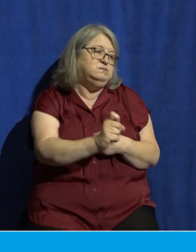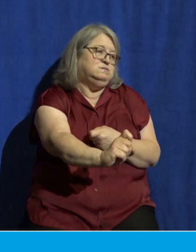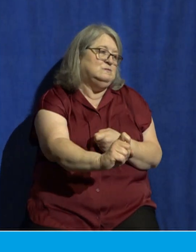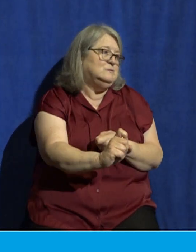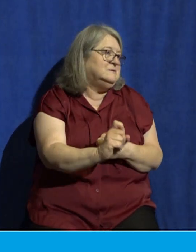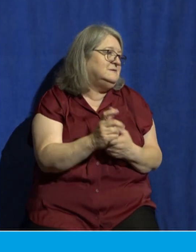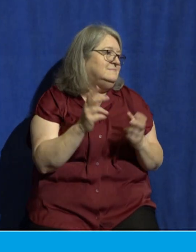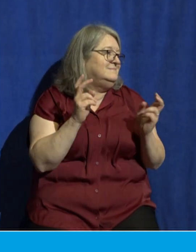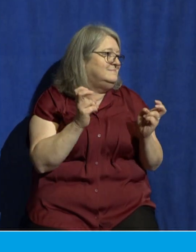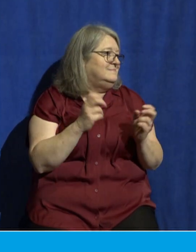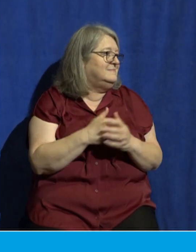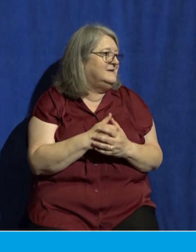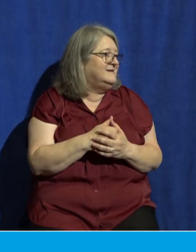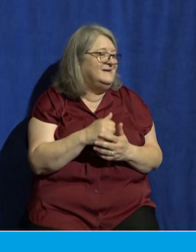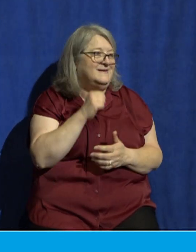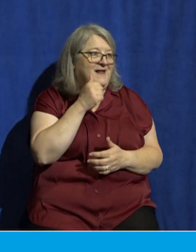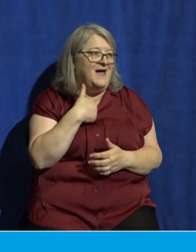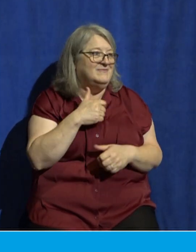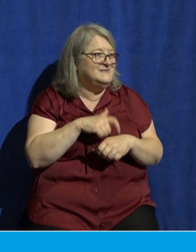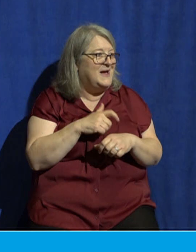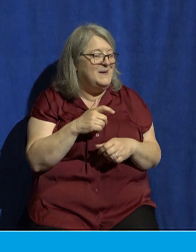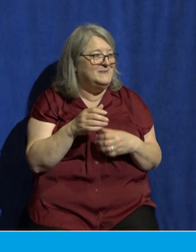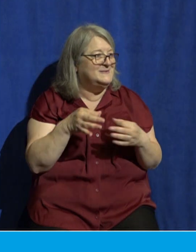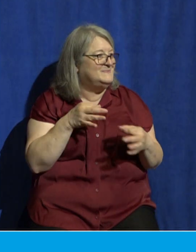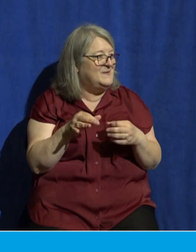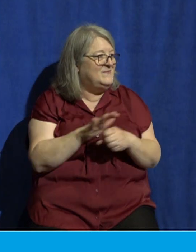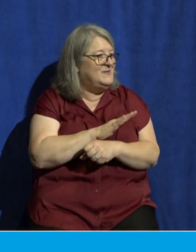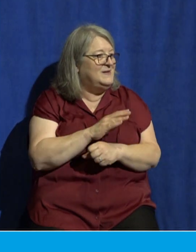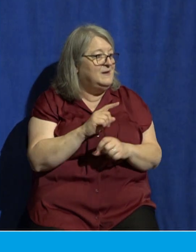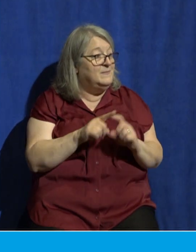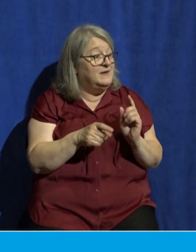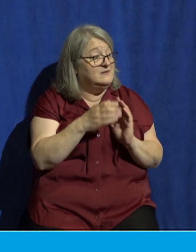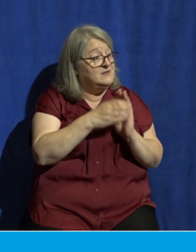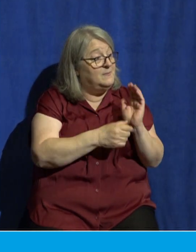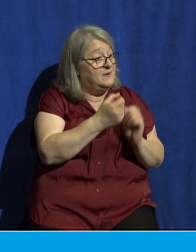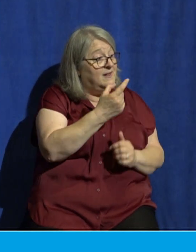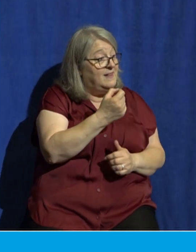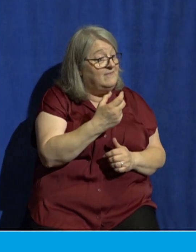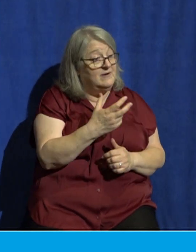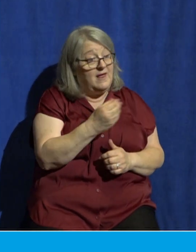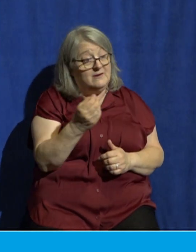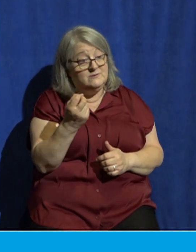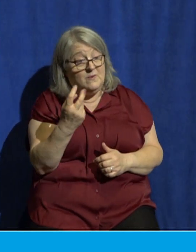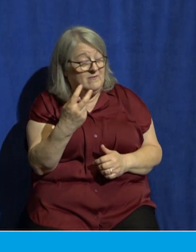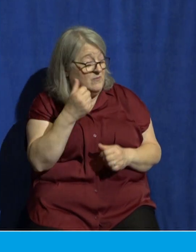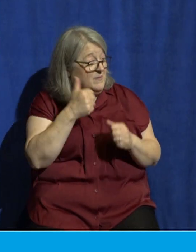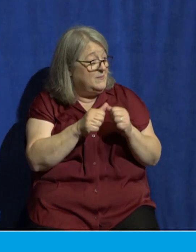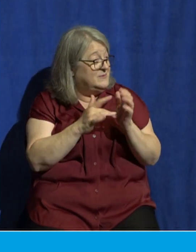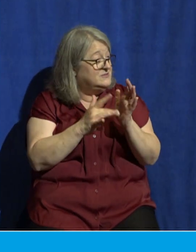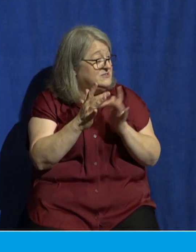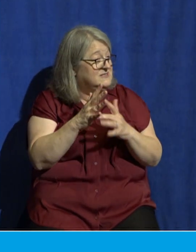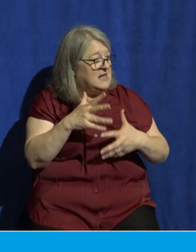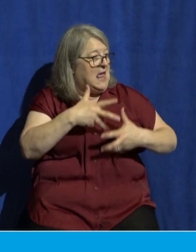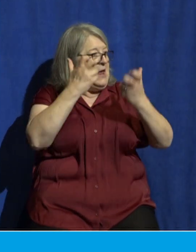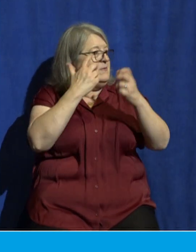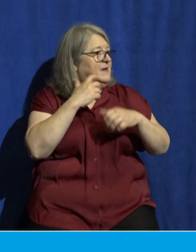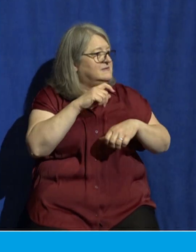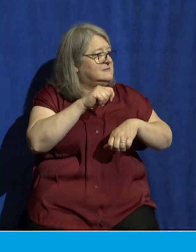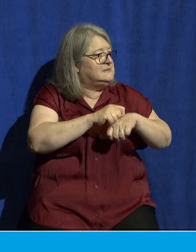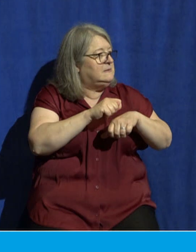We don't have time to turn to it, but if you go back and read chapters 11 and 12, you see that Jesus was so angry about what the temple had become that when he got